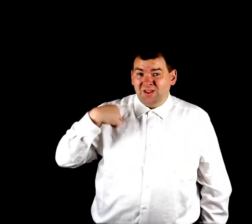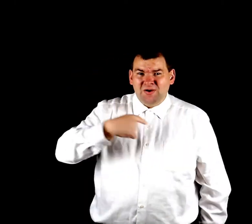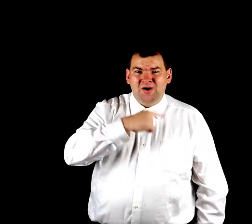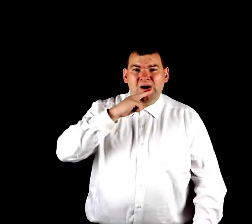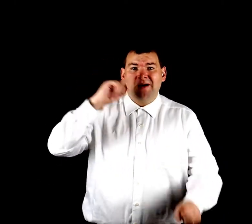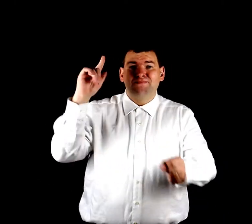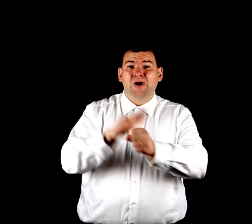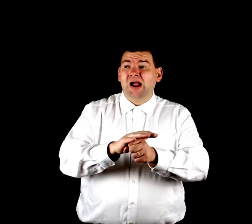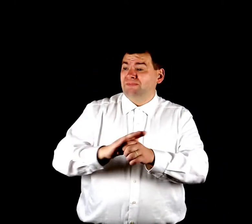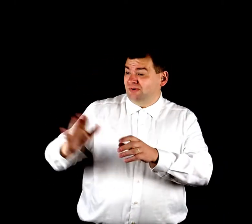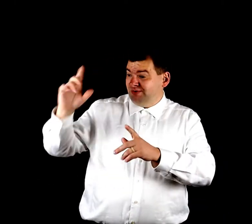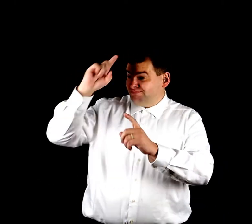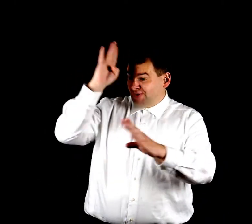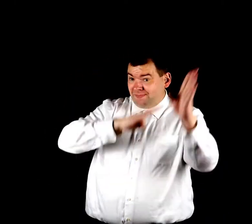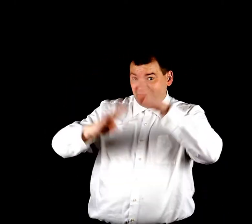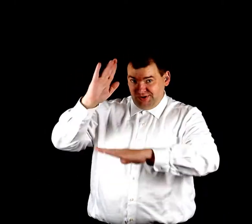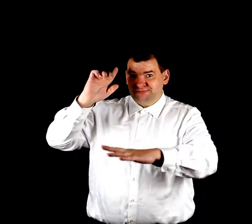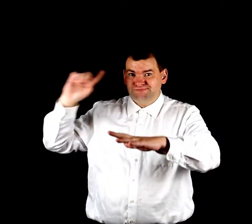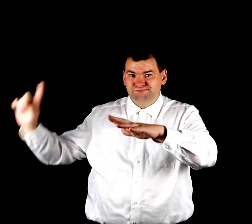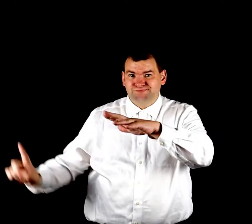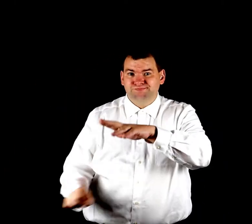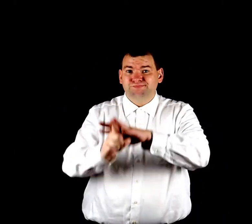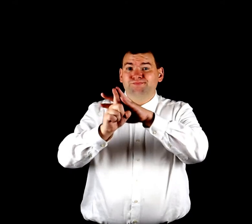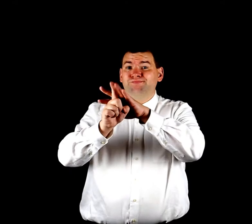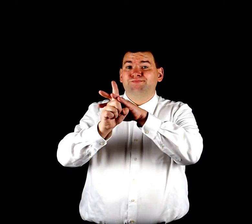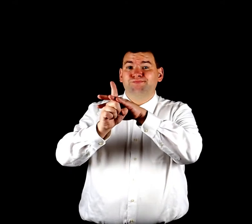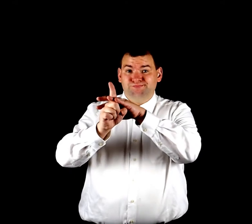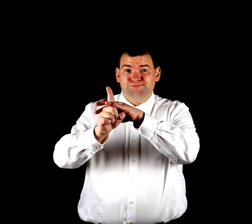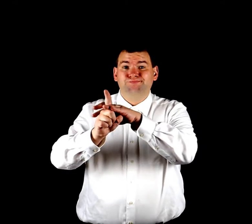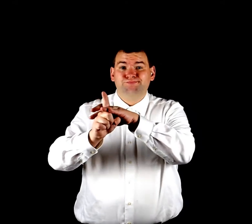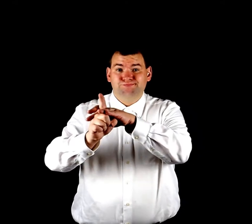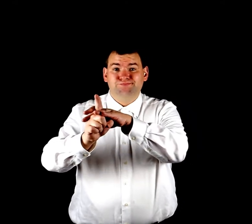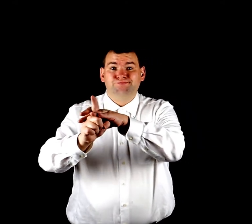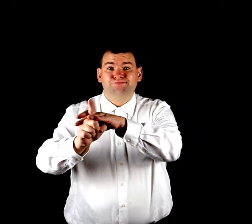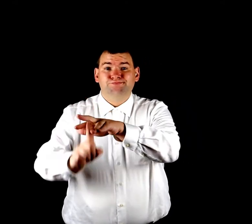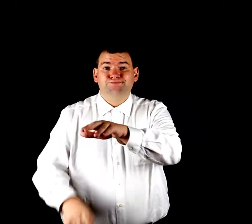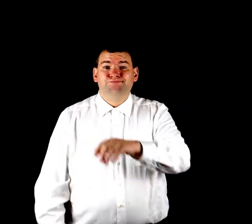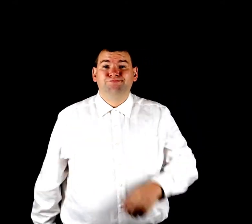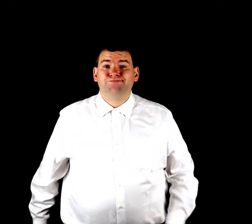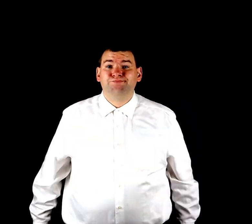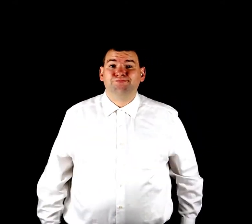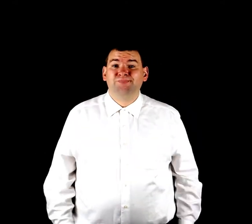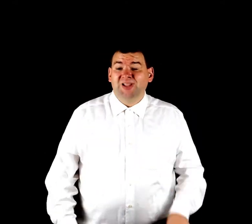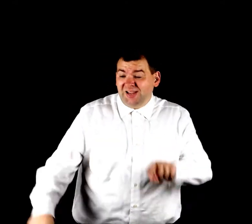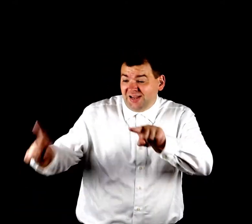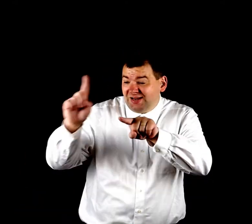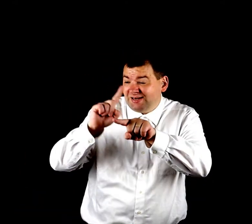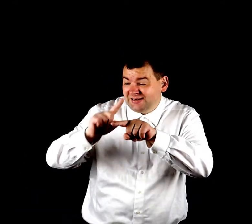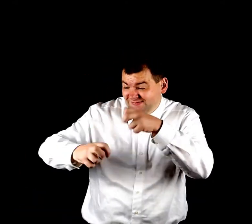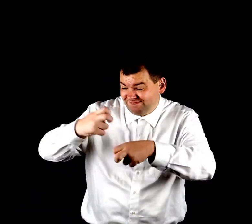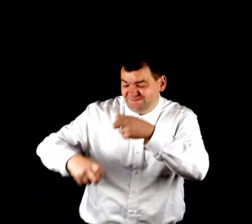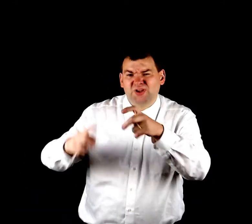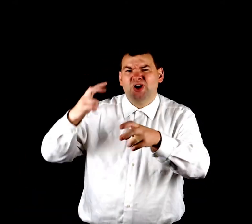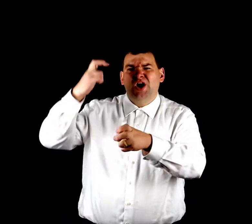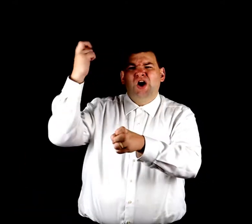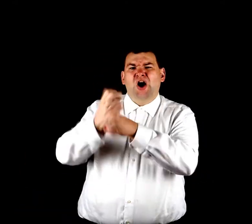we are promised tribulation all alone The difference is